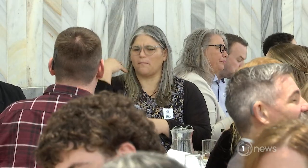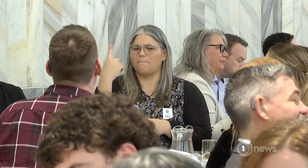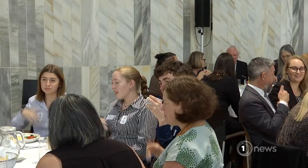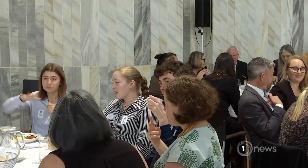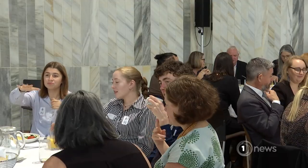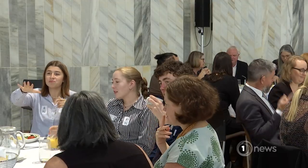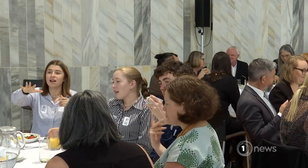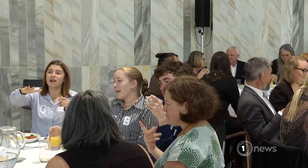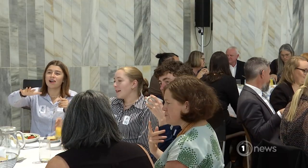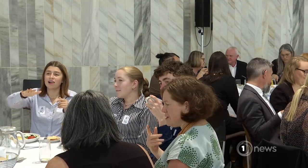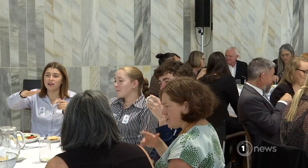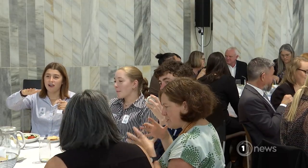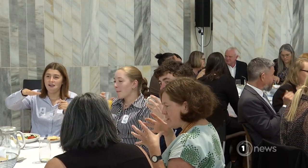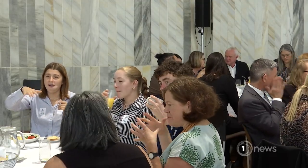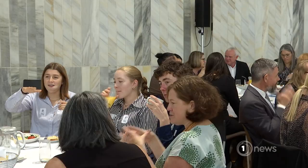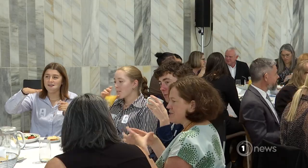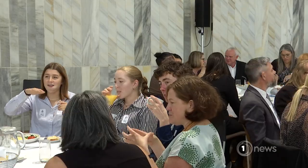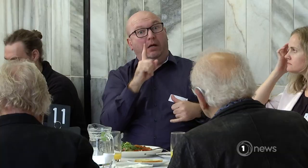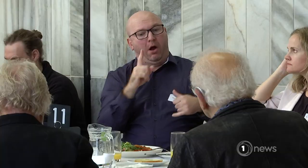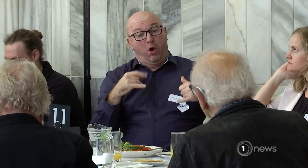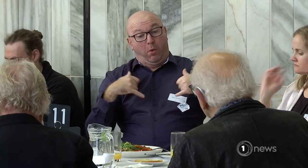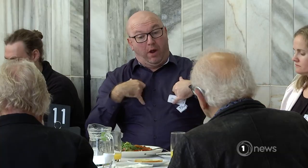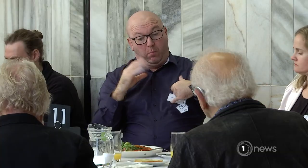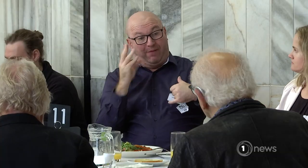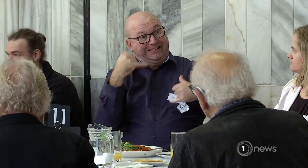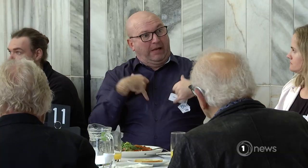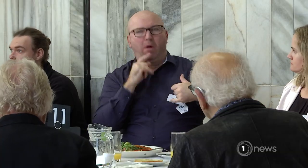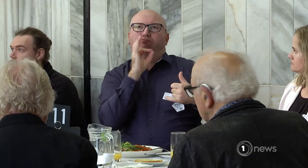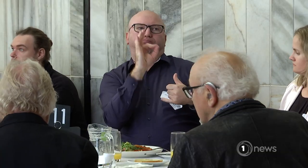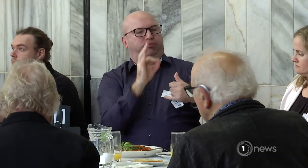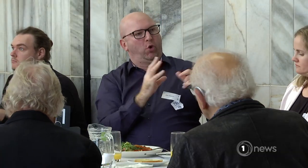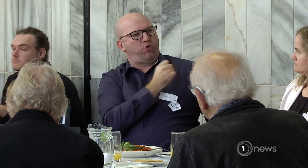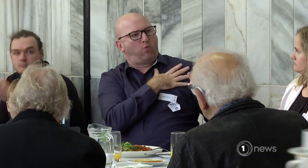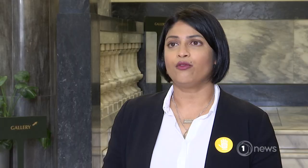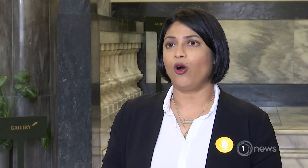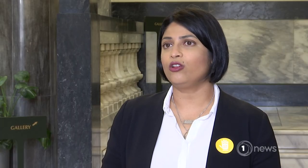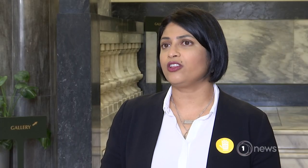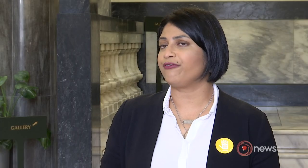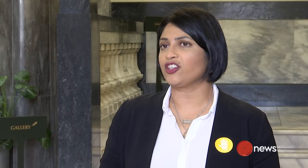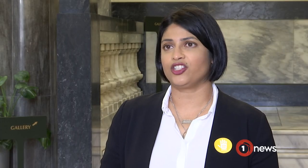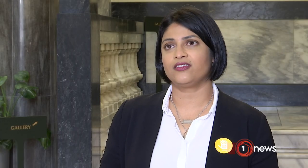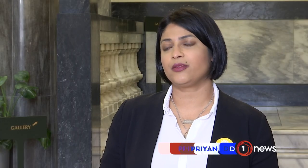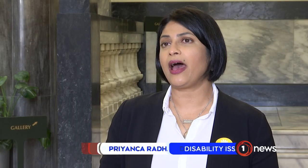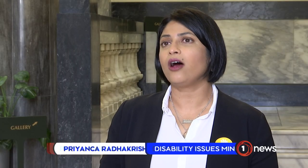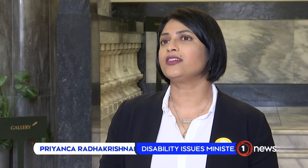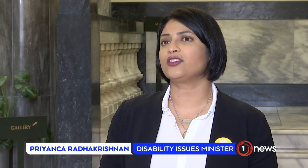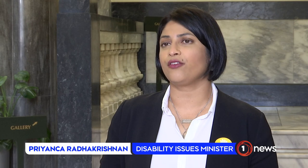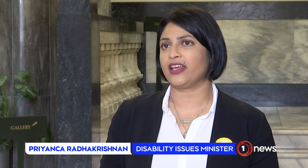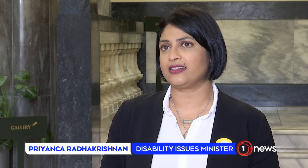official language almost a decade ago will now be given more authority. The role, the functions, the powers of the